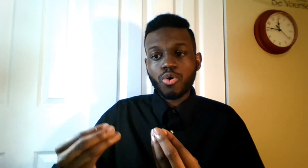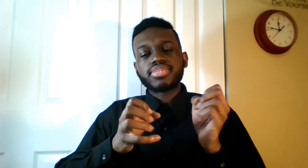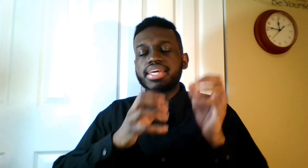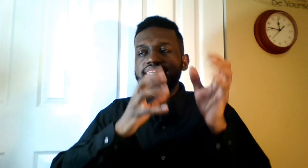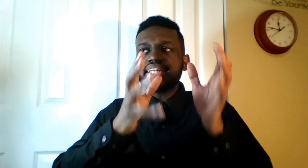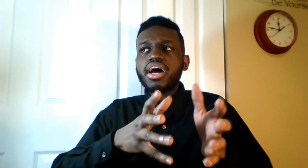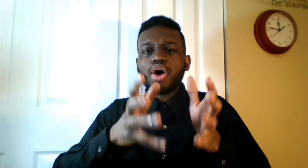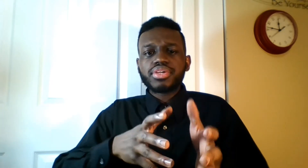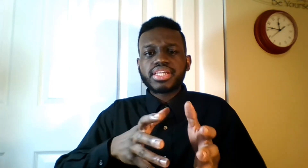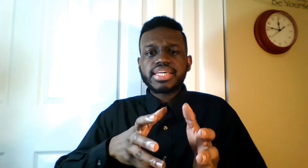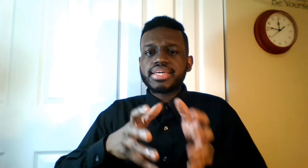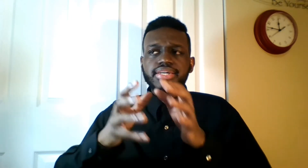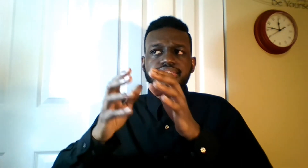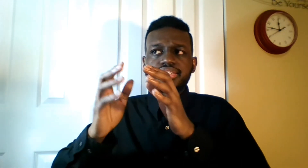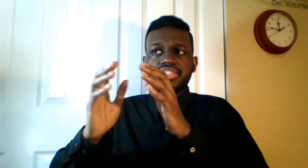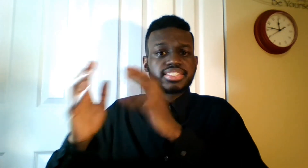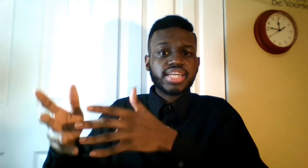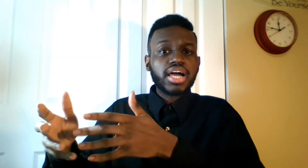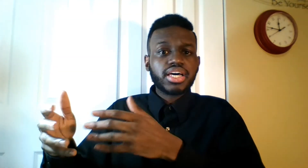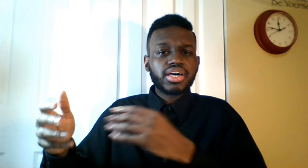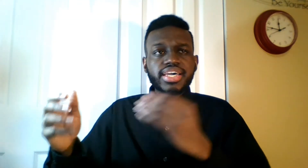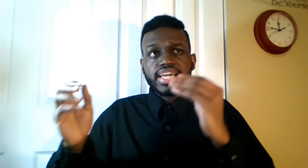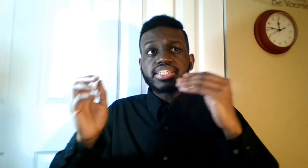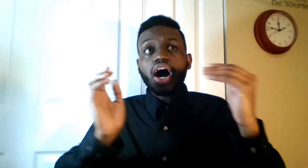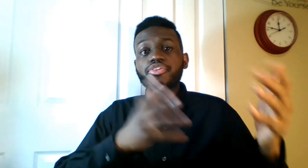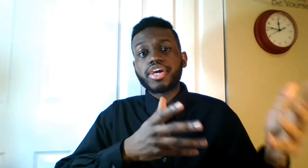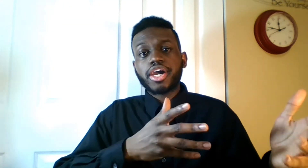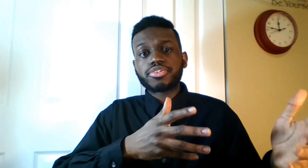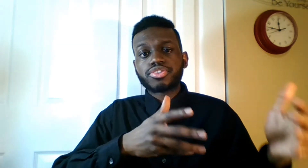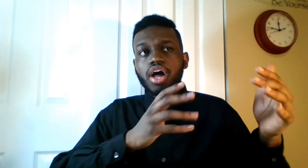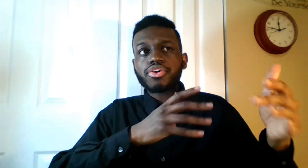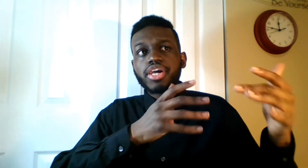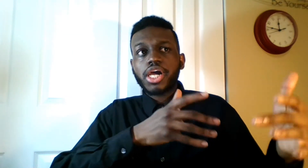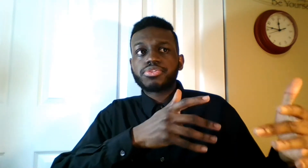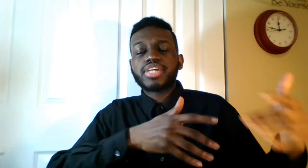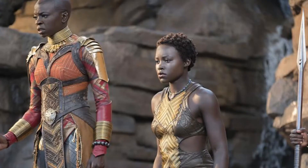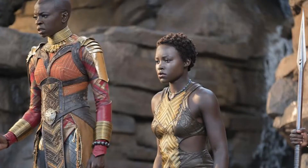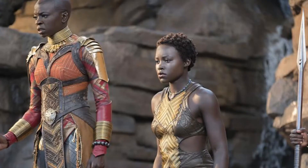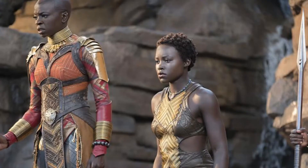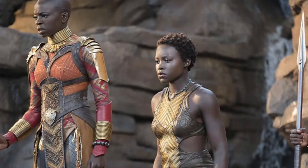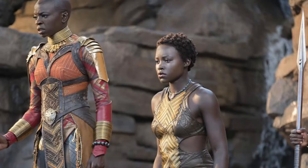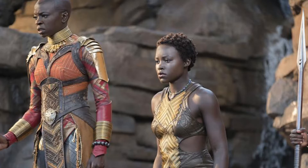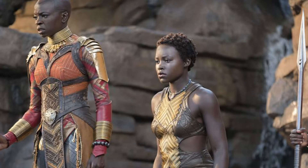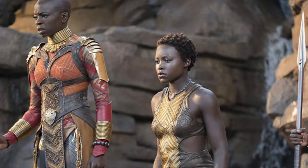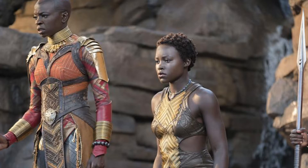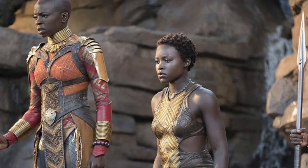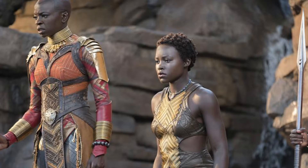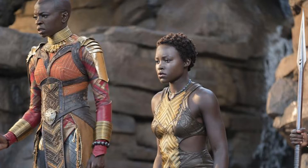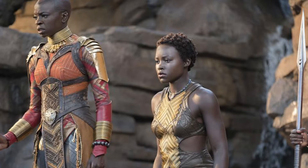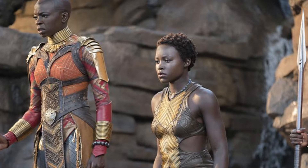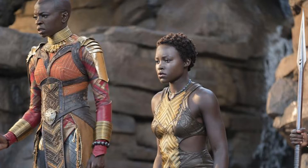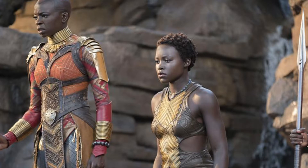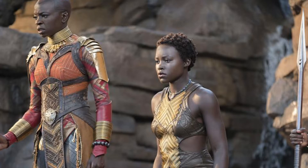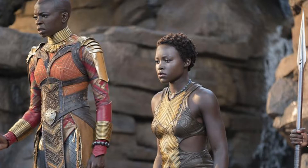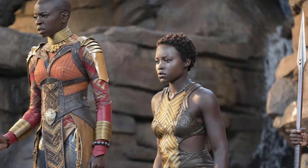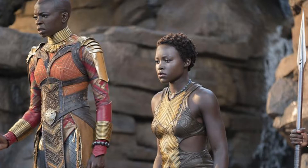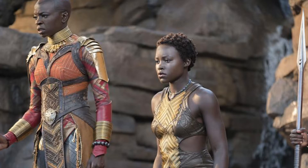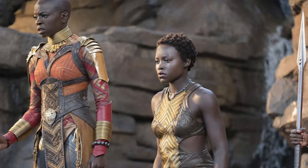and it's not only T'Challa, it's other characters. Other characters have to look within themselves and see what were the